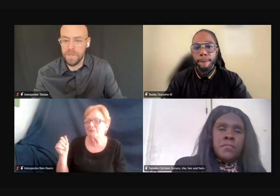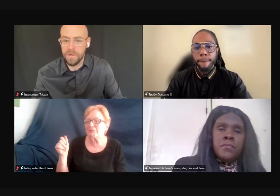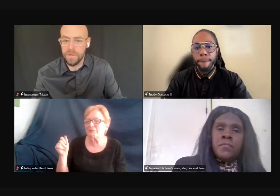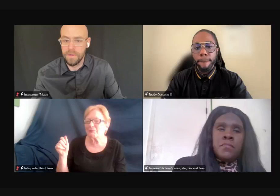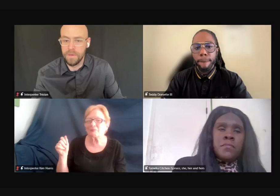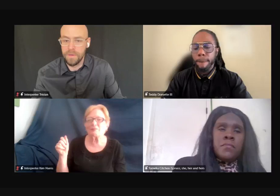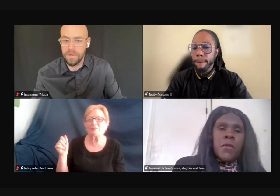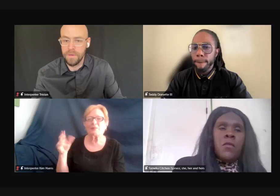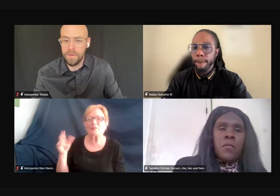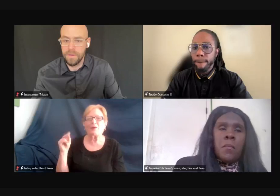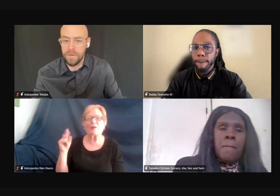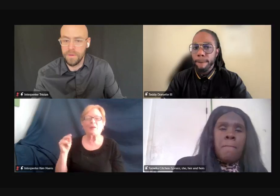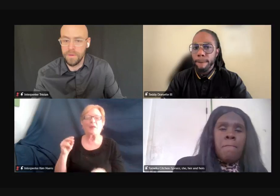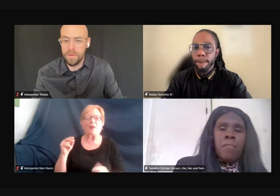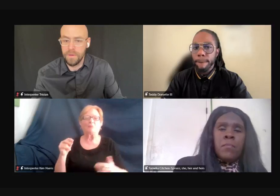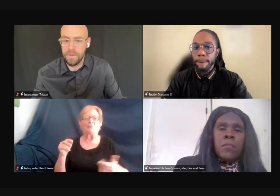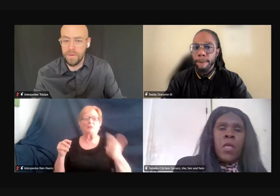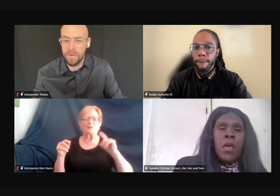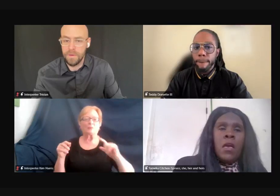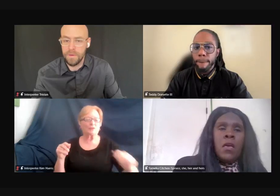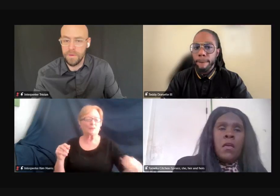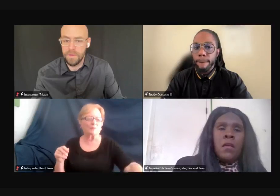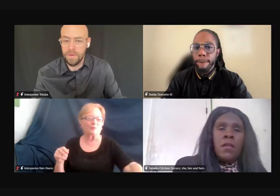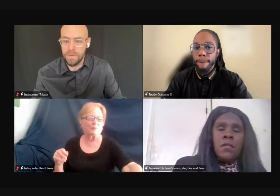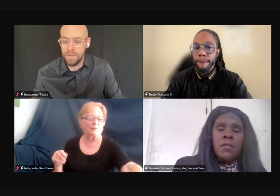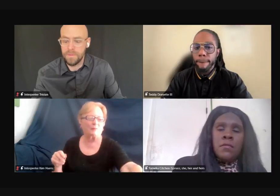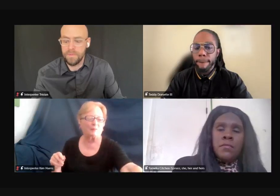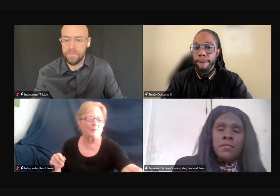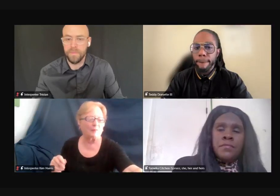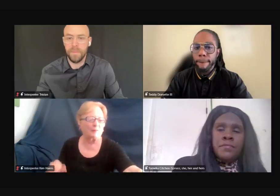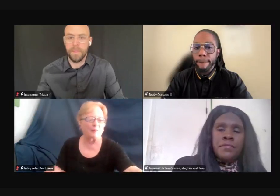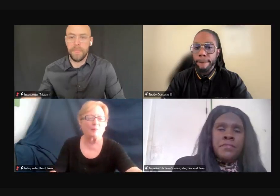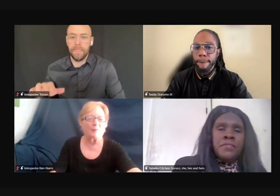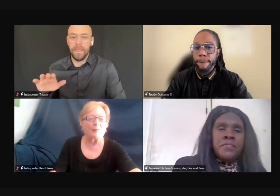No? No? Okay. Yes.